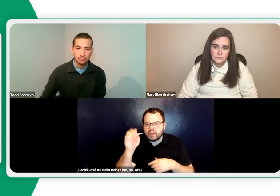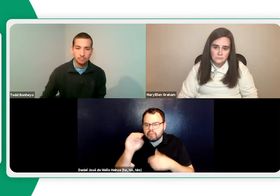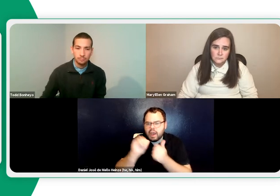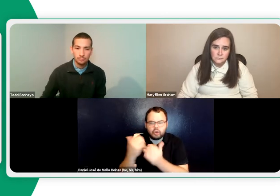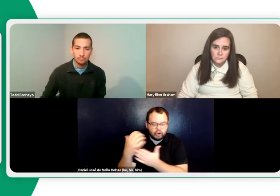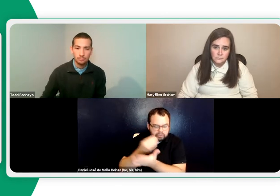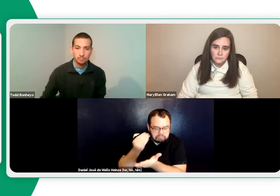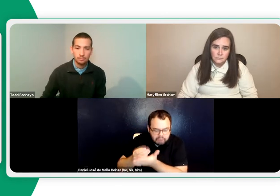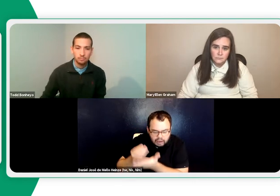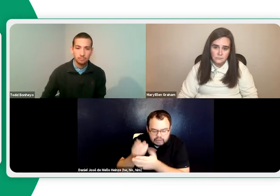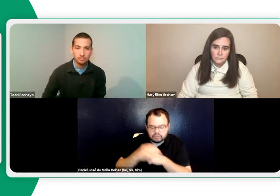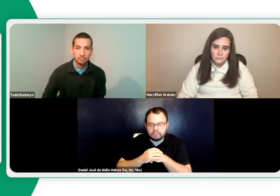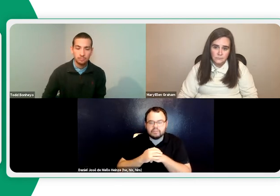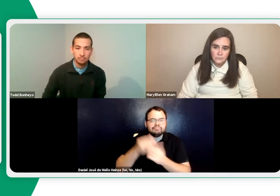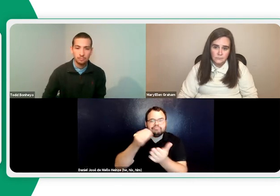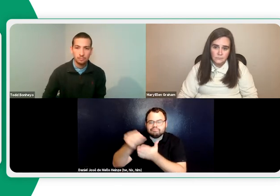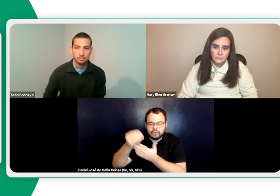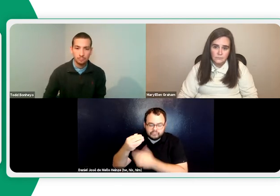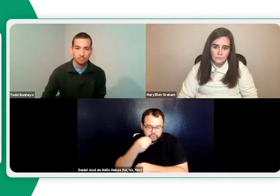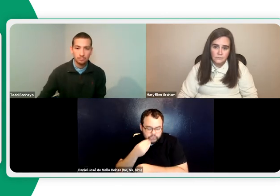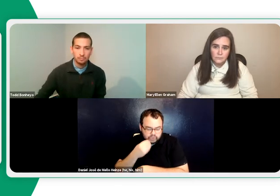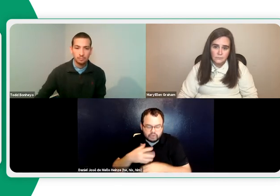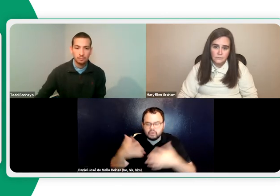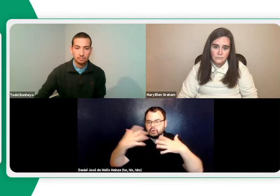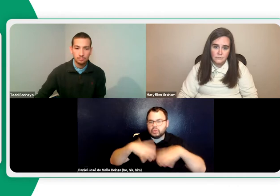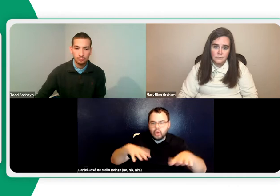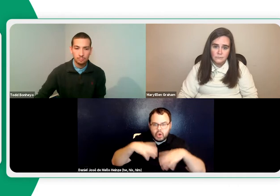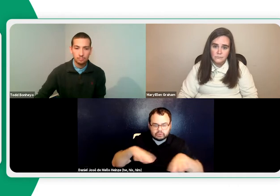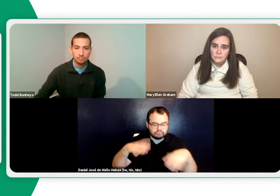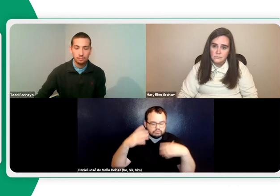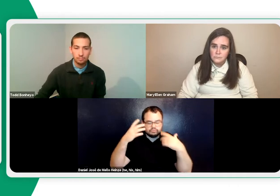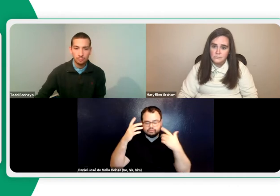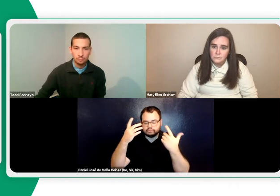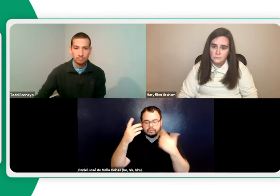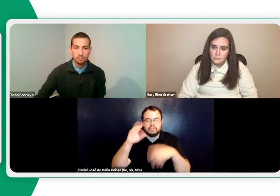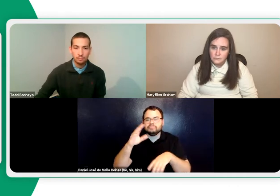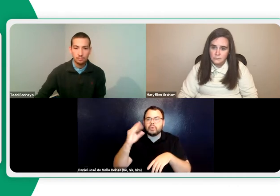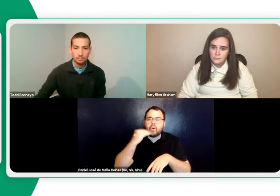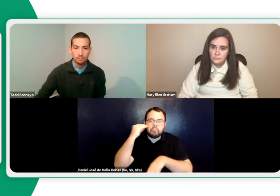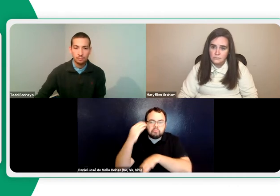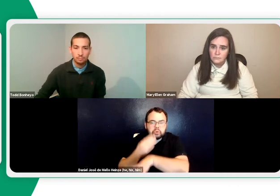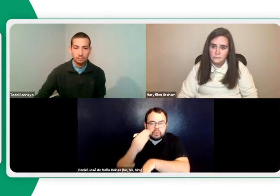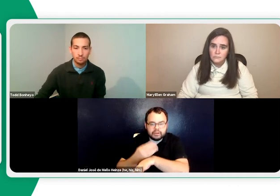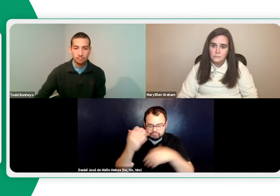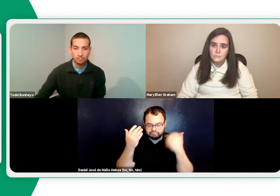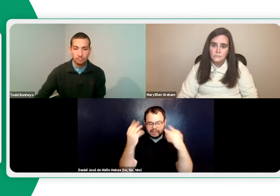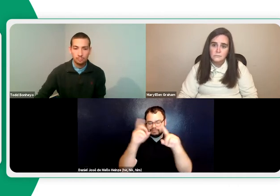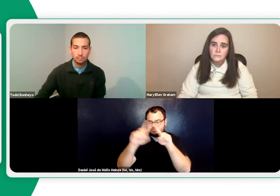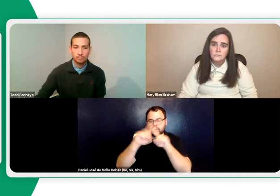we use a website on how to, you know, save money, go grocery shopping, home